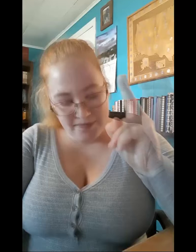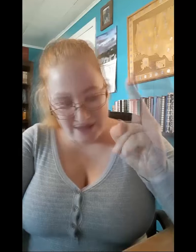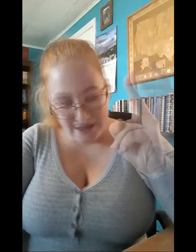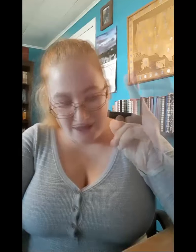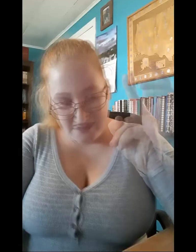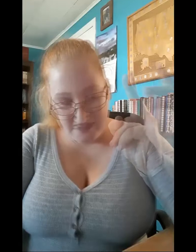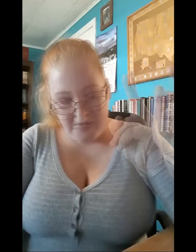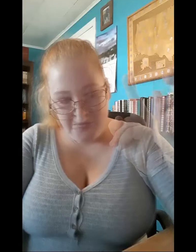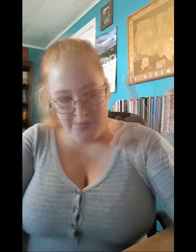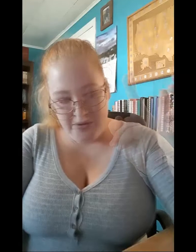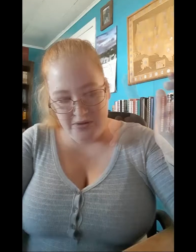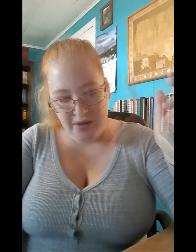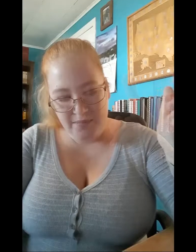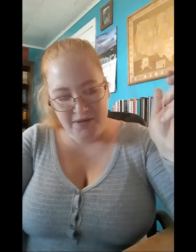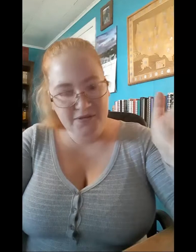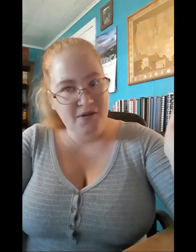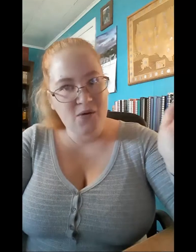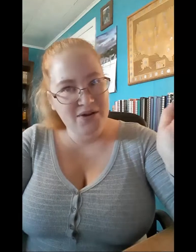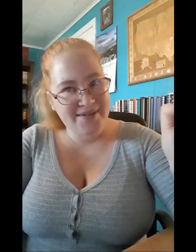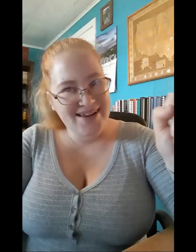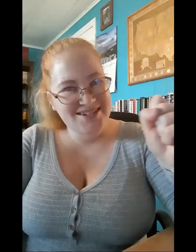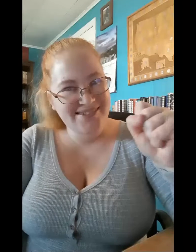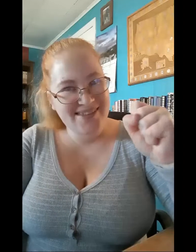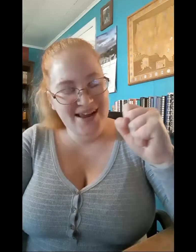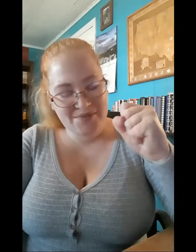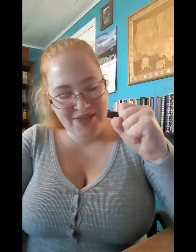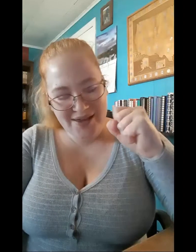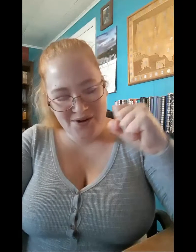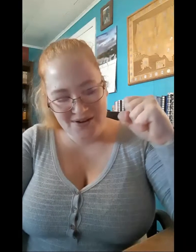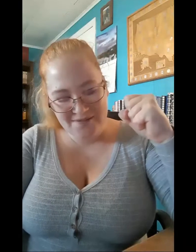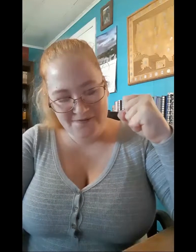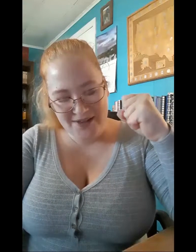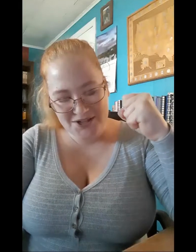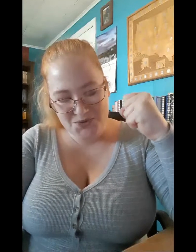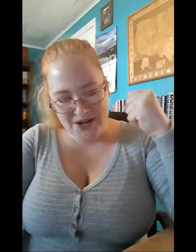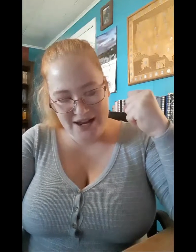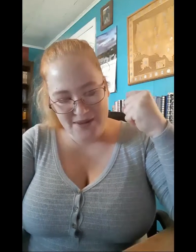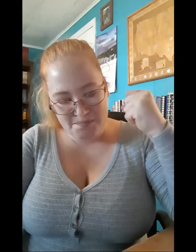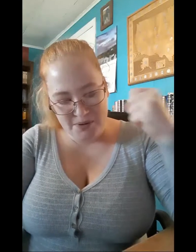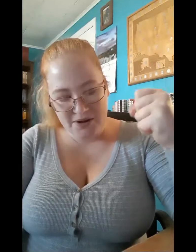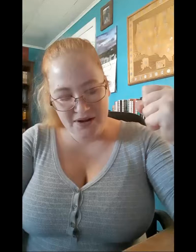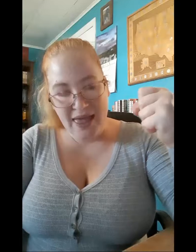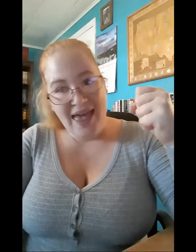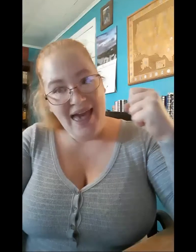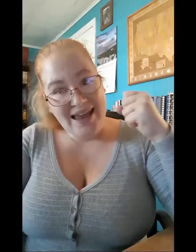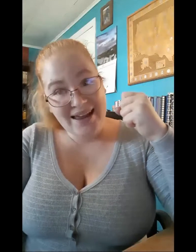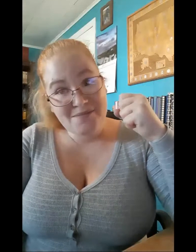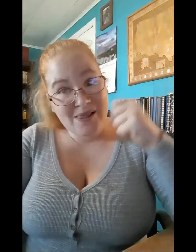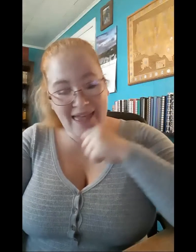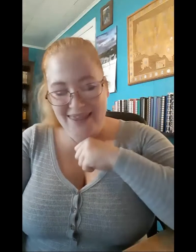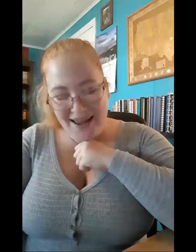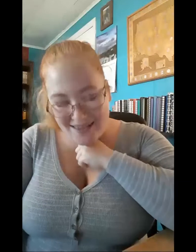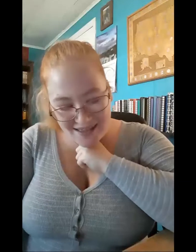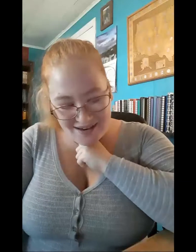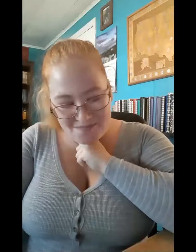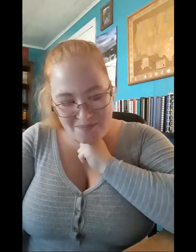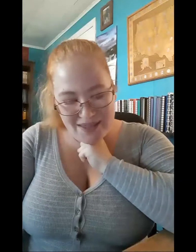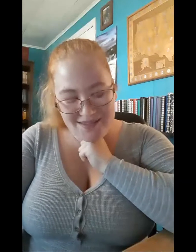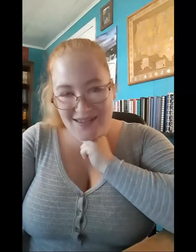being. This book got me so enraged that I really couldn't finish reading the book, and I am glad that I didn't, because I